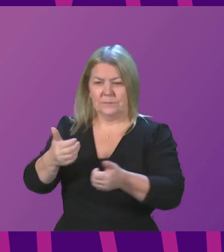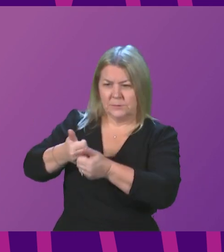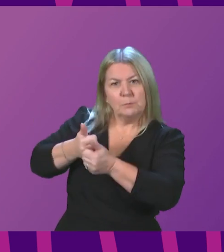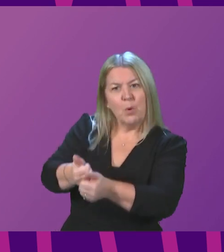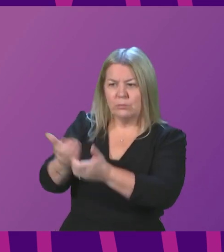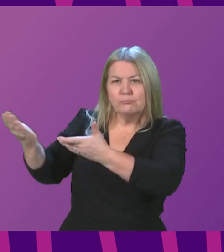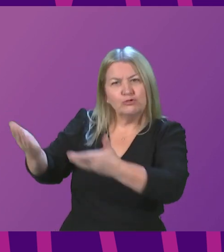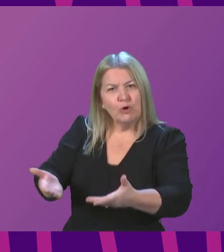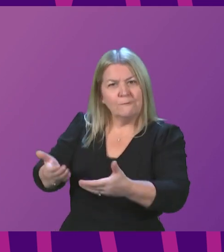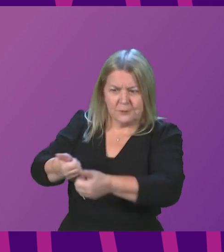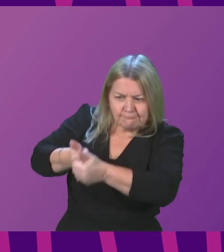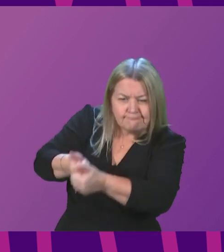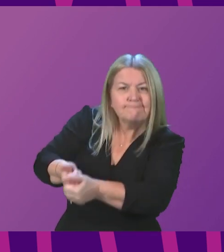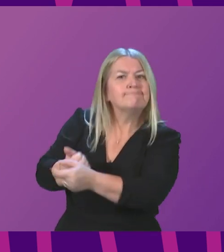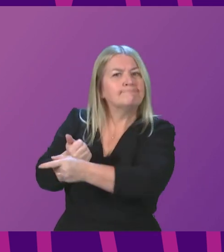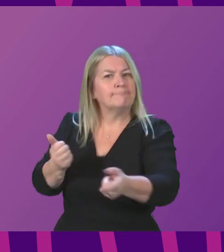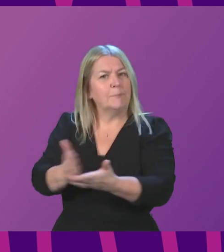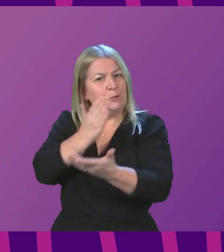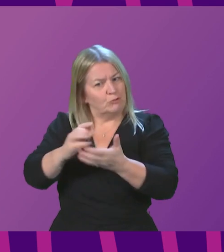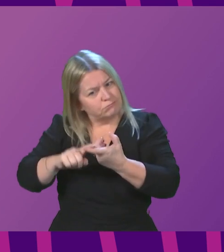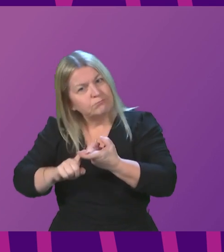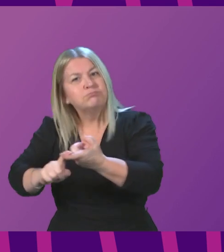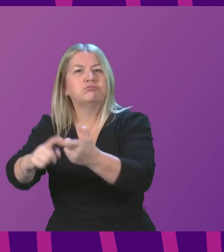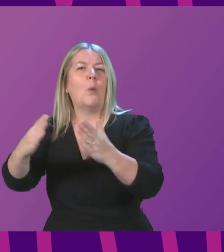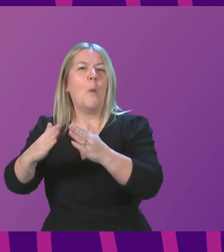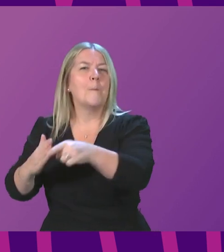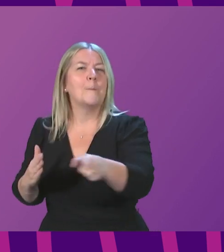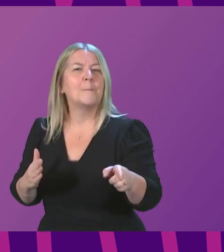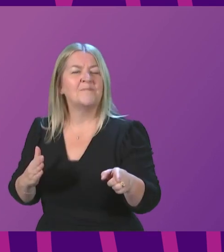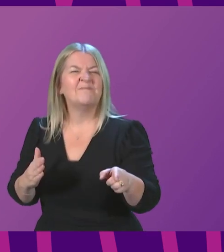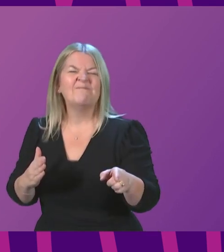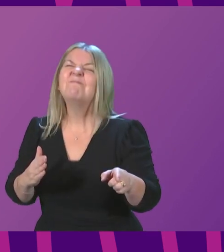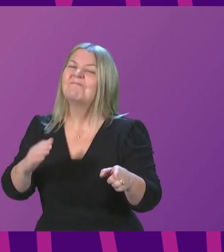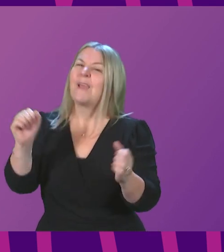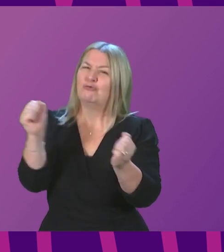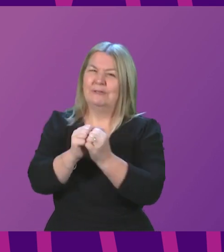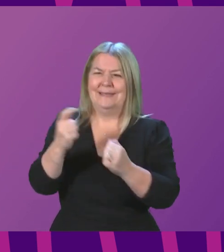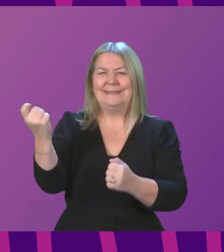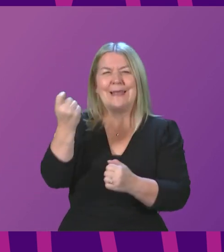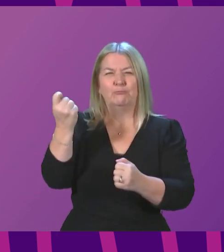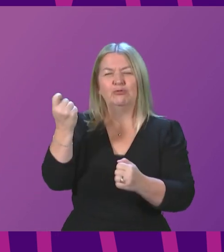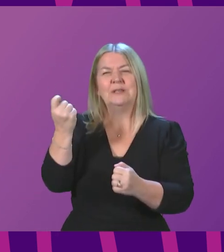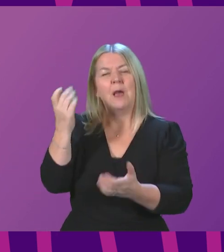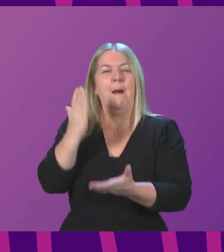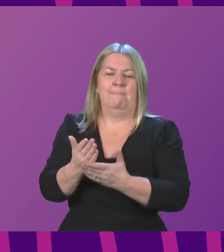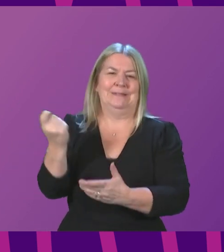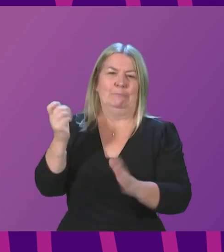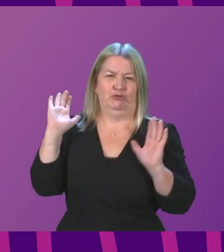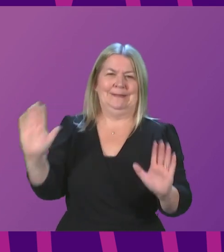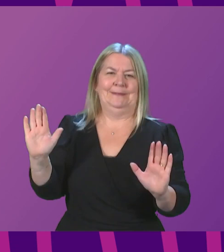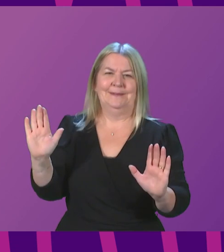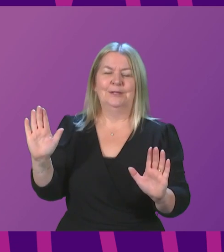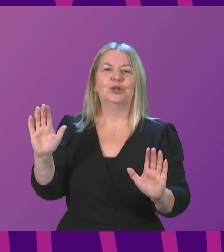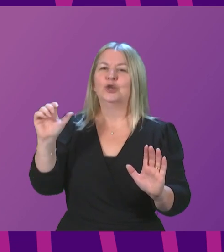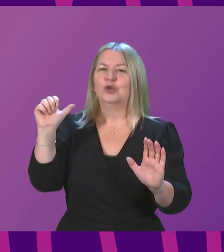that they can sustain that accommodation. I agree with the points about temporary accommodation. It should be temporary. I know local councils work very hard to